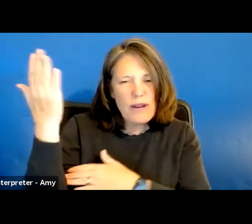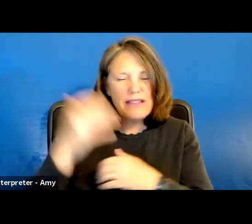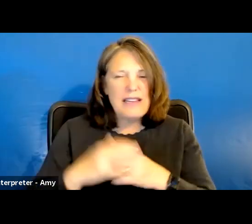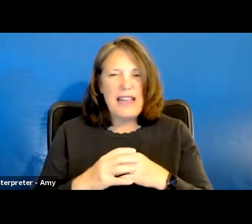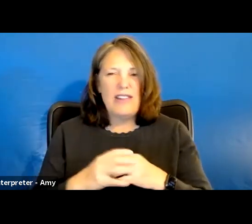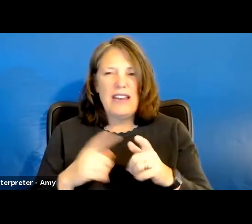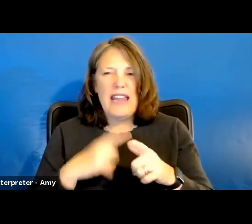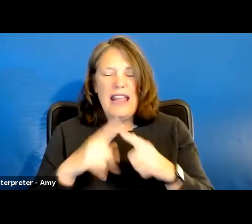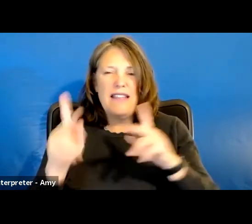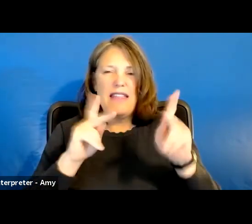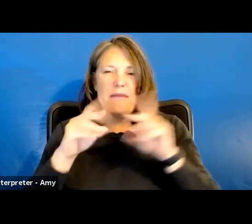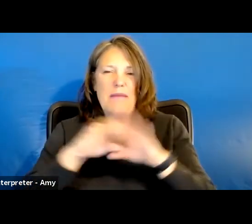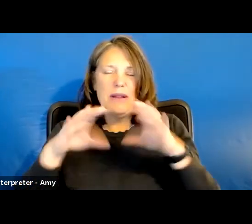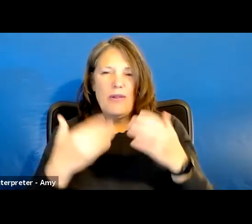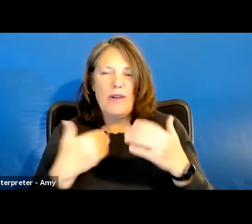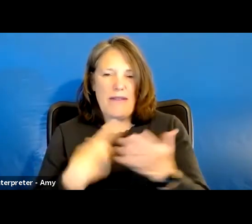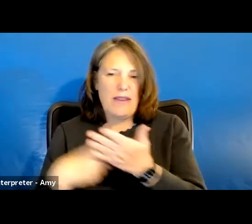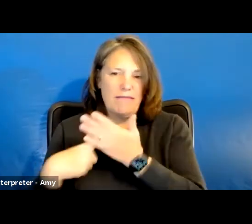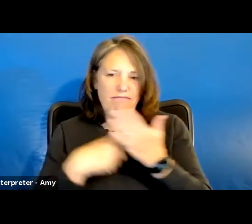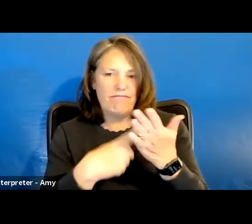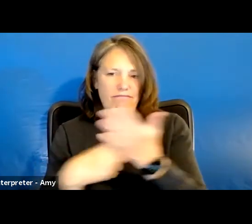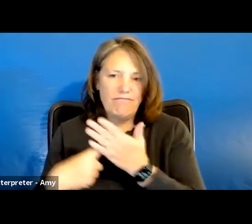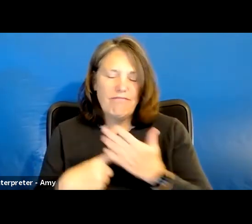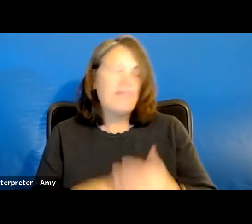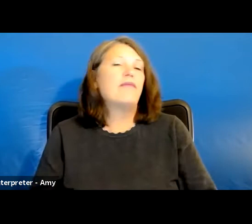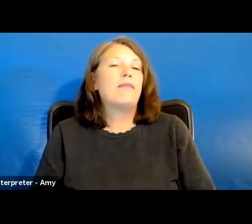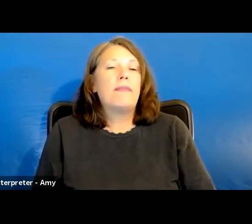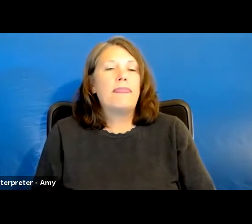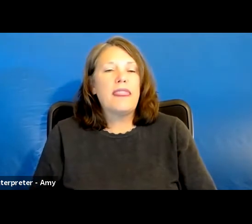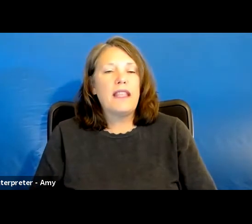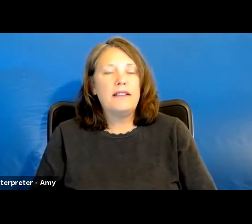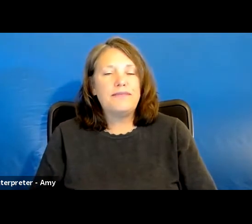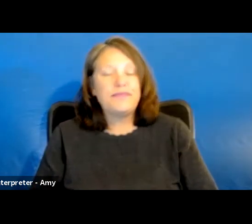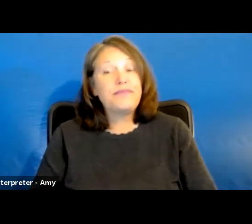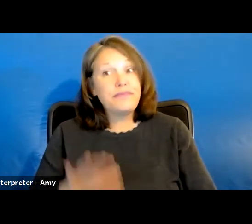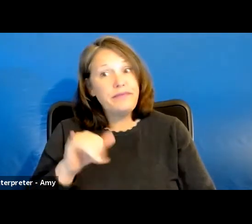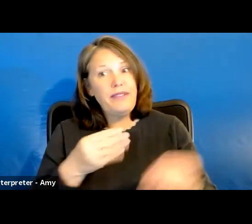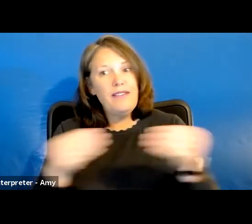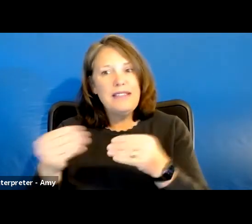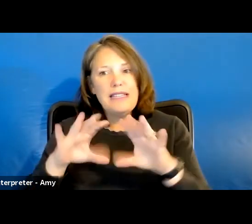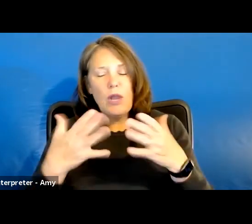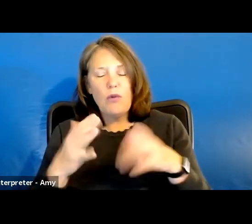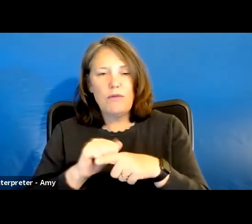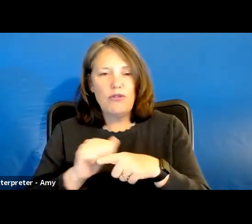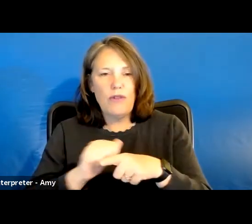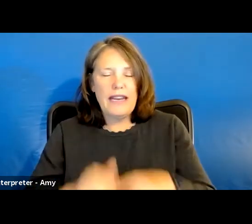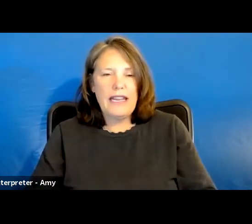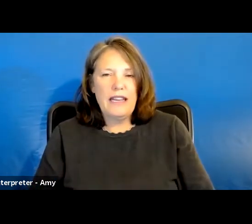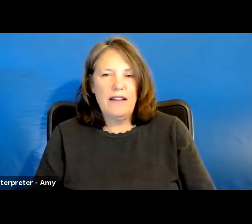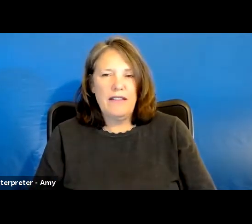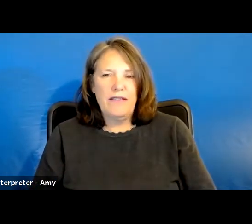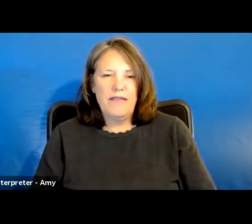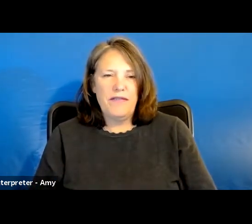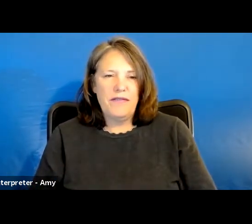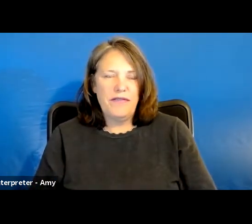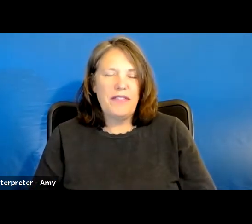and then people in a group having a discussion. So that's the Facilitating Groups Training. I wanted to